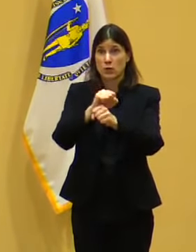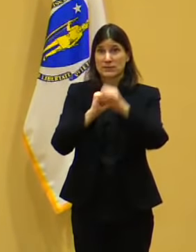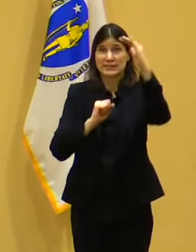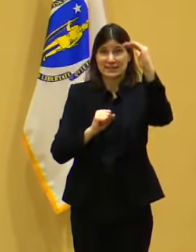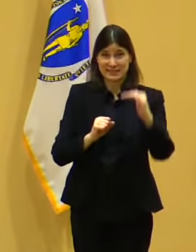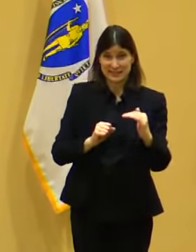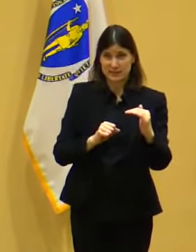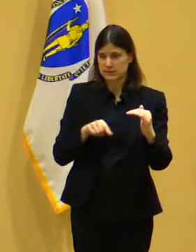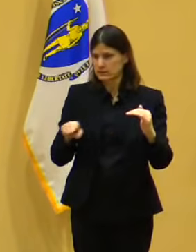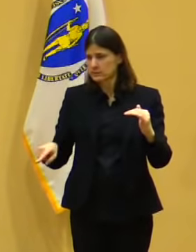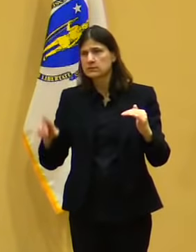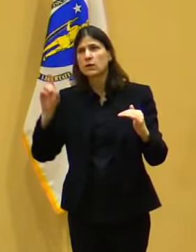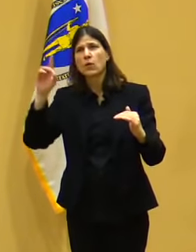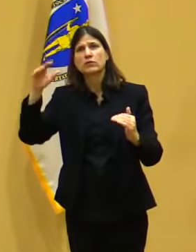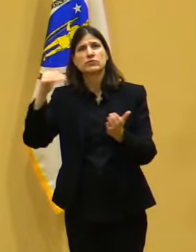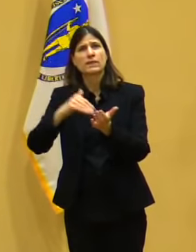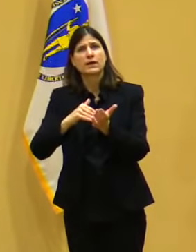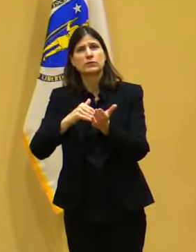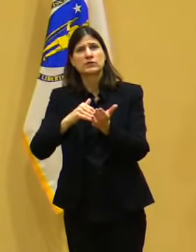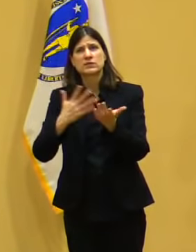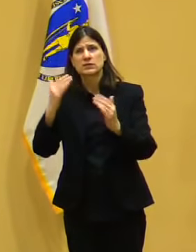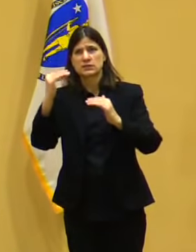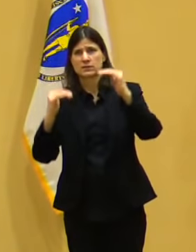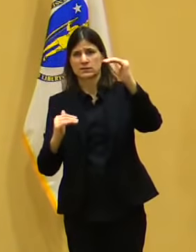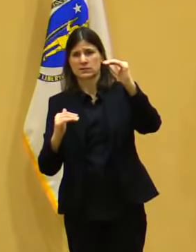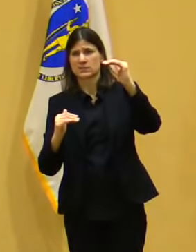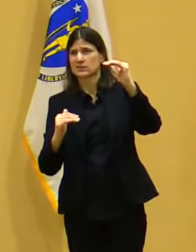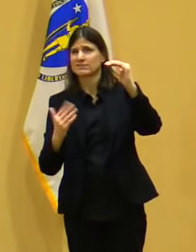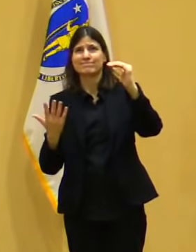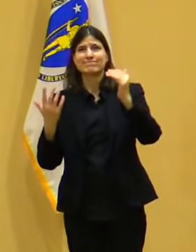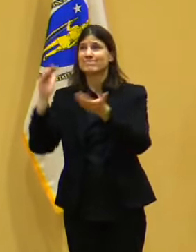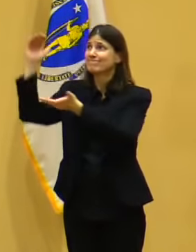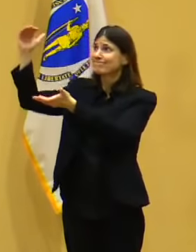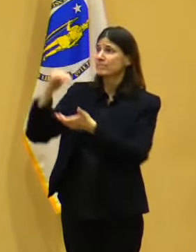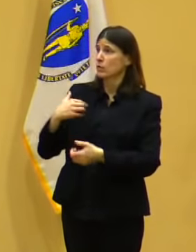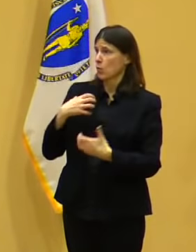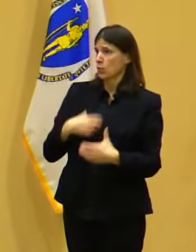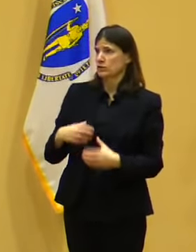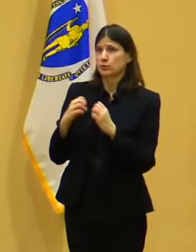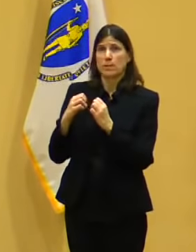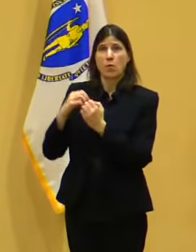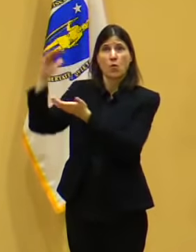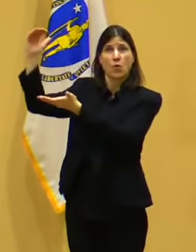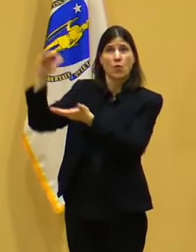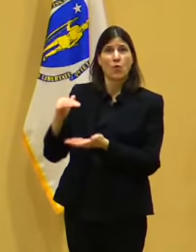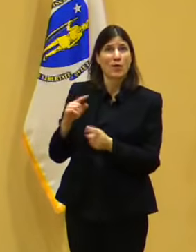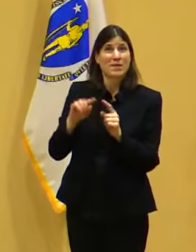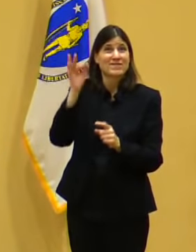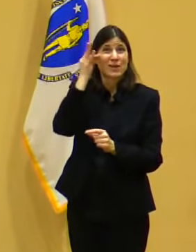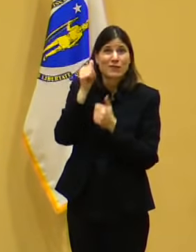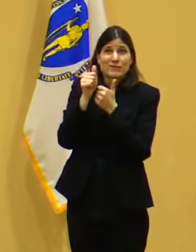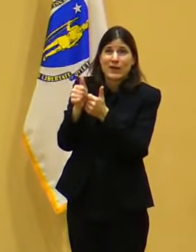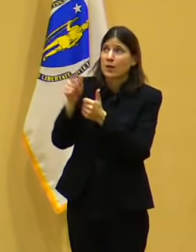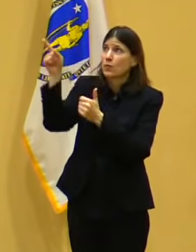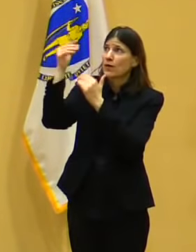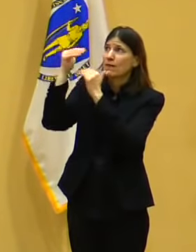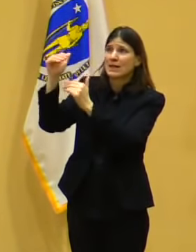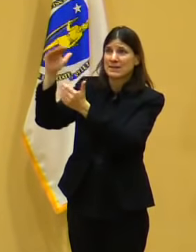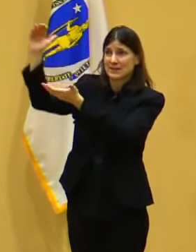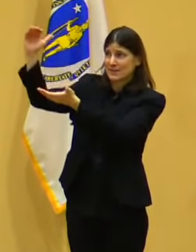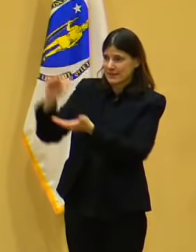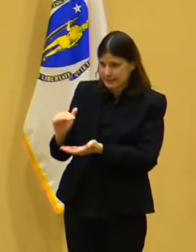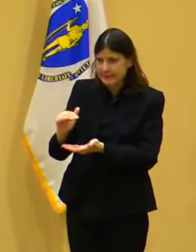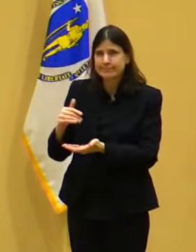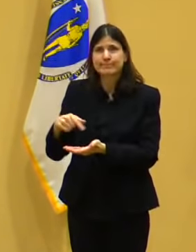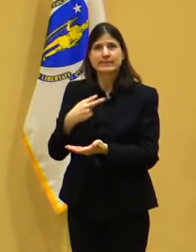to distribute more doses, right? I can't do that until the federal government makes a decision with